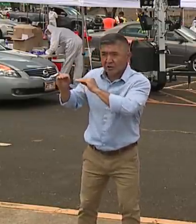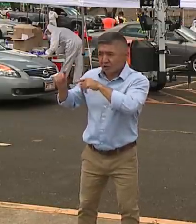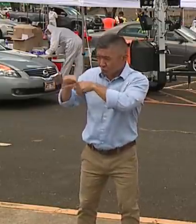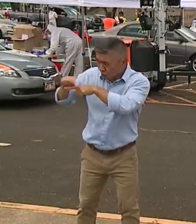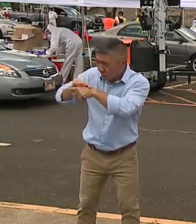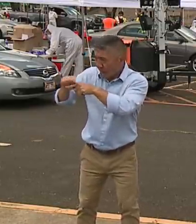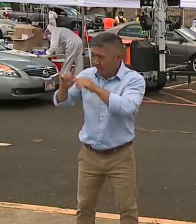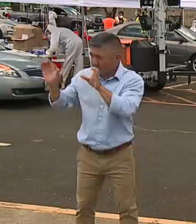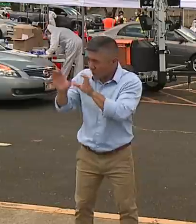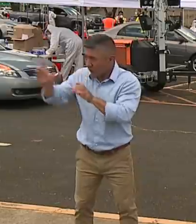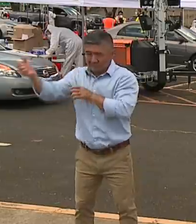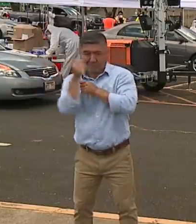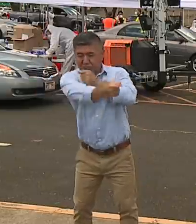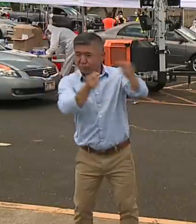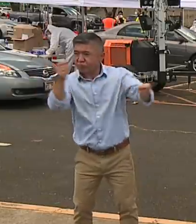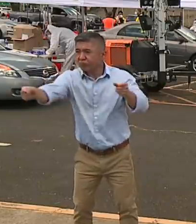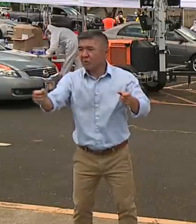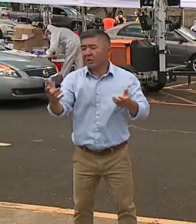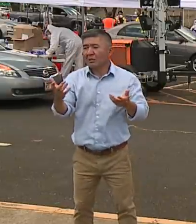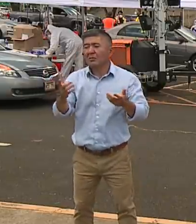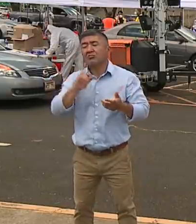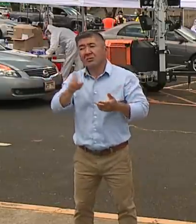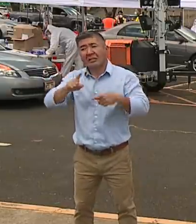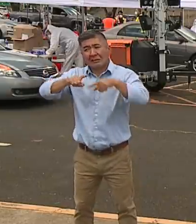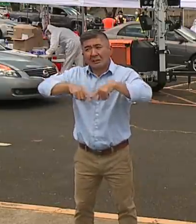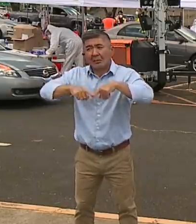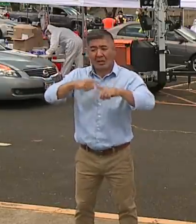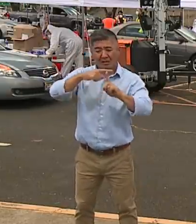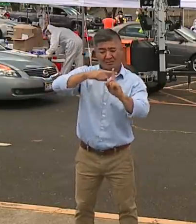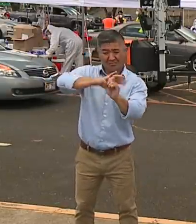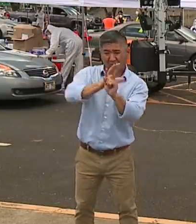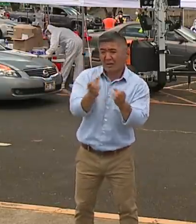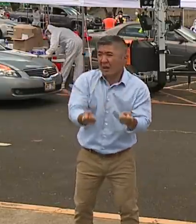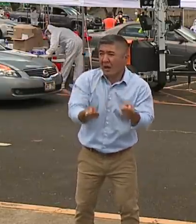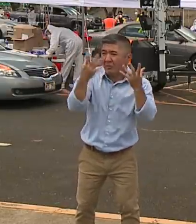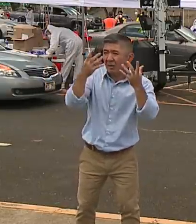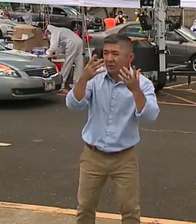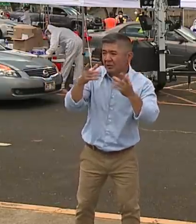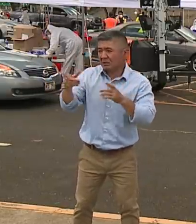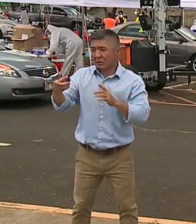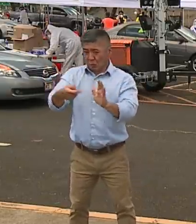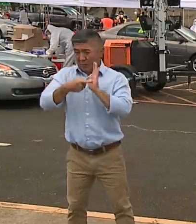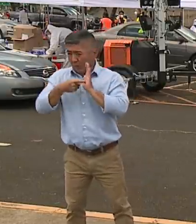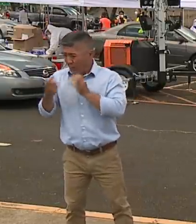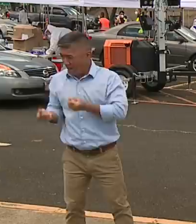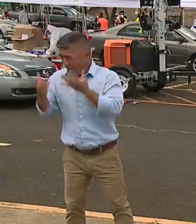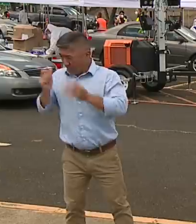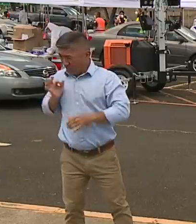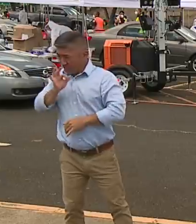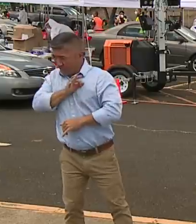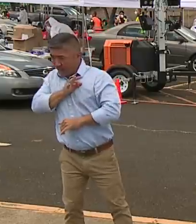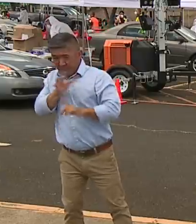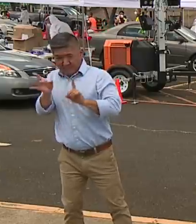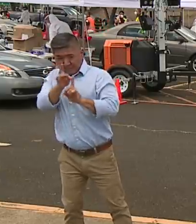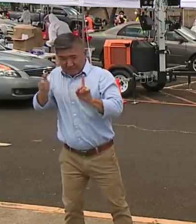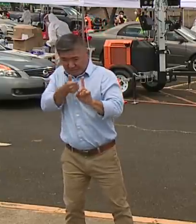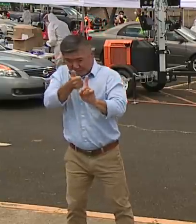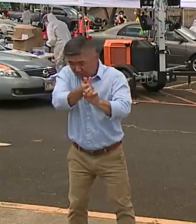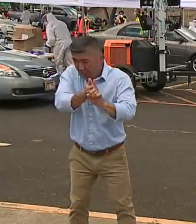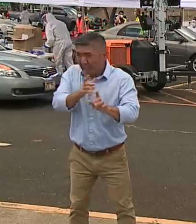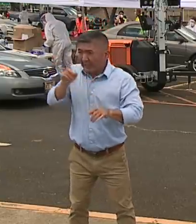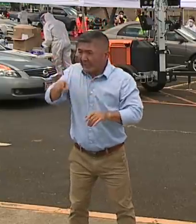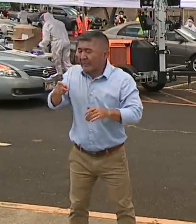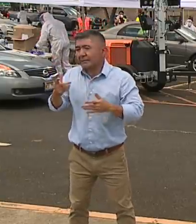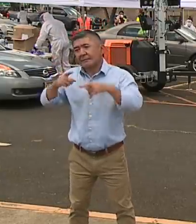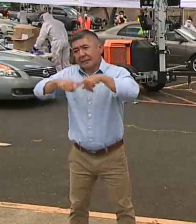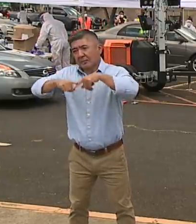the positivity rate in new cases and the number of contact tracers you need. And the whole idea behind the two weeks is